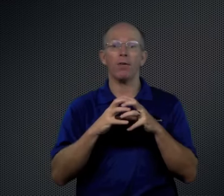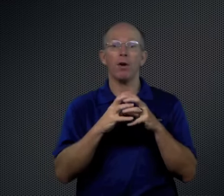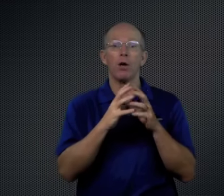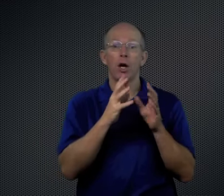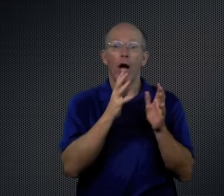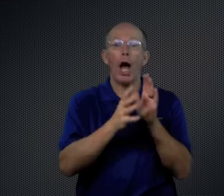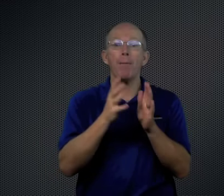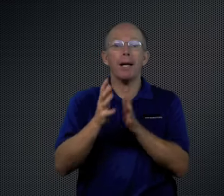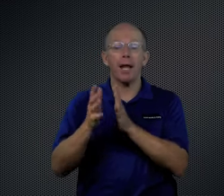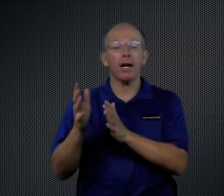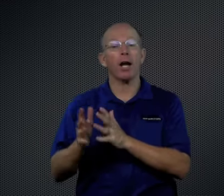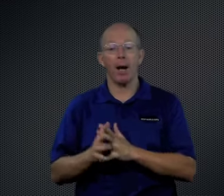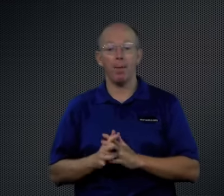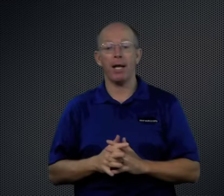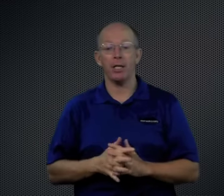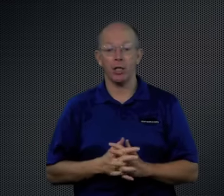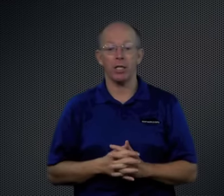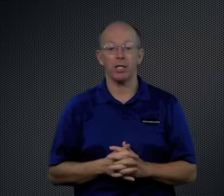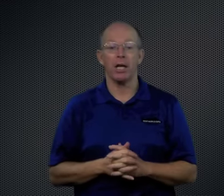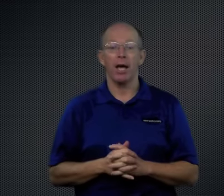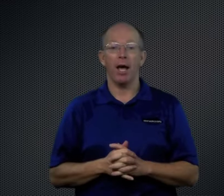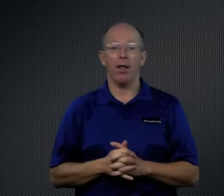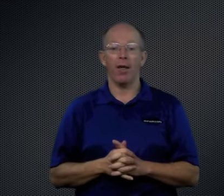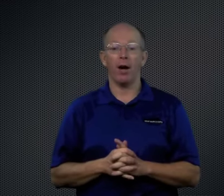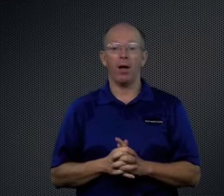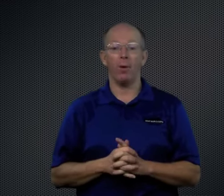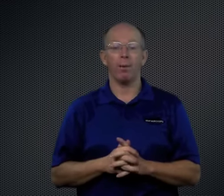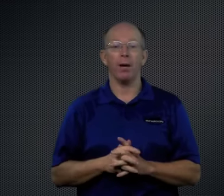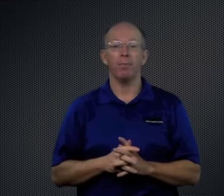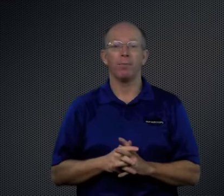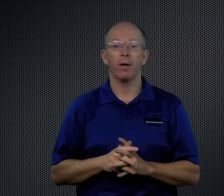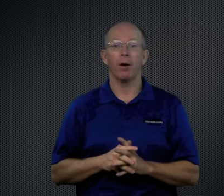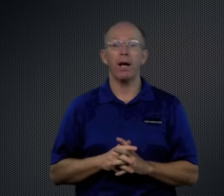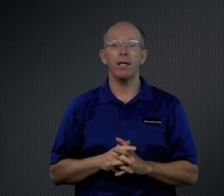of common letter combinations, and that'll help you. All right?